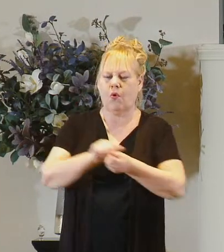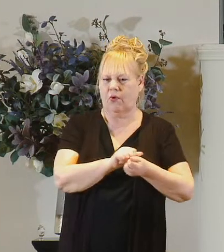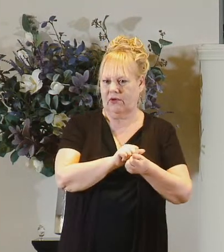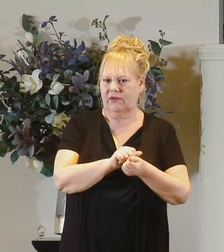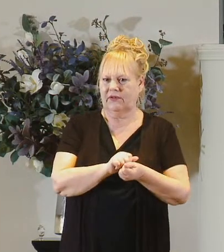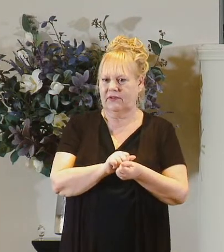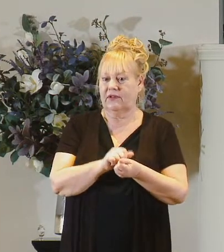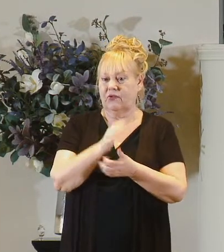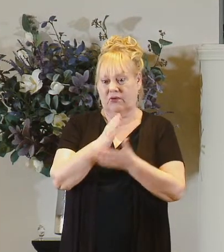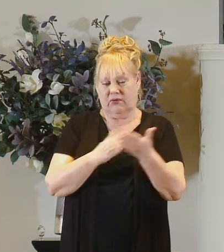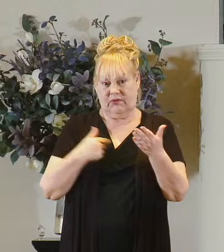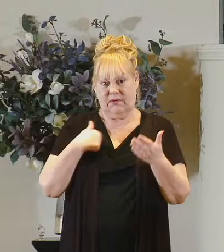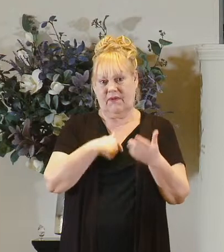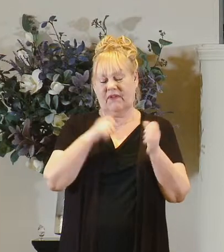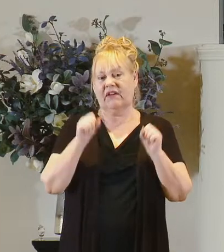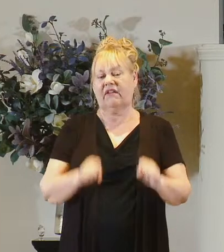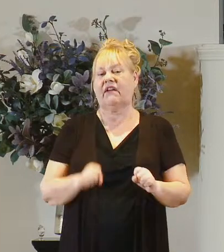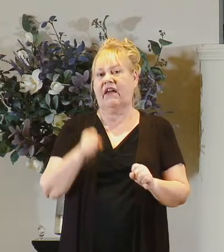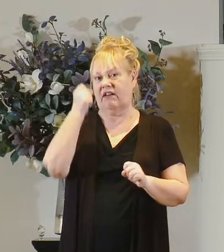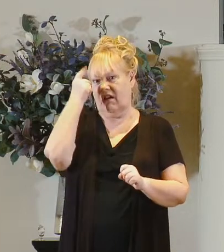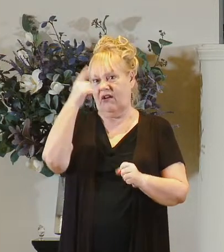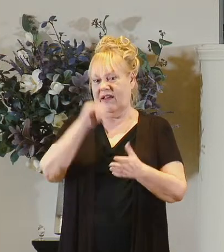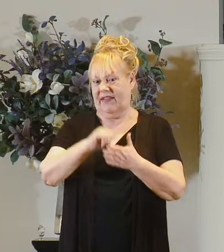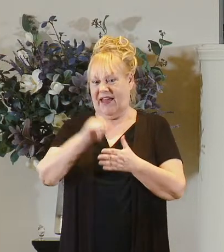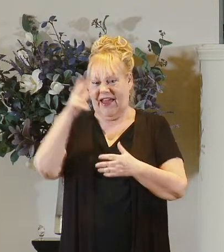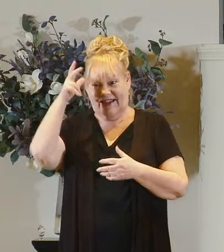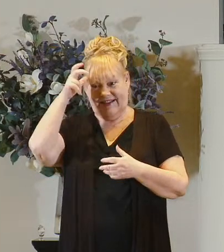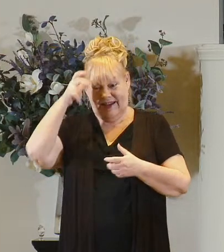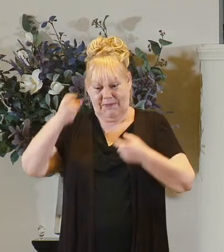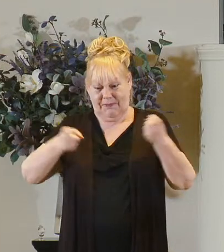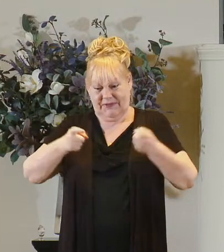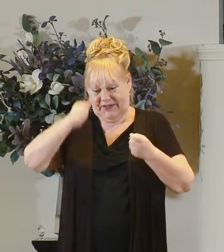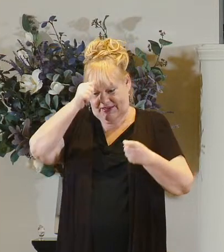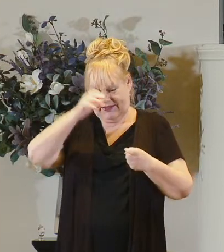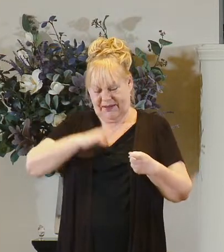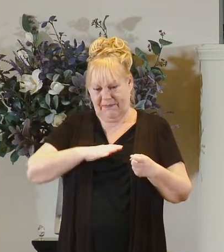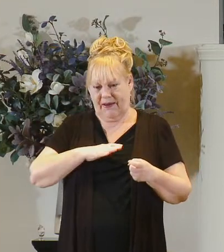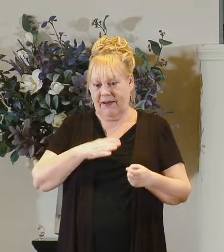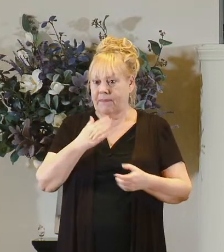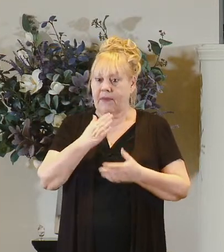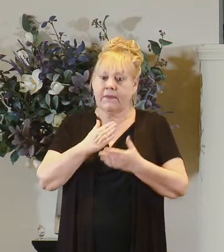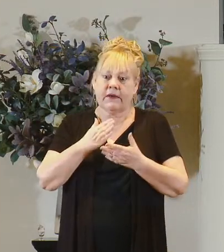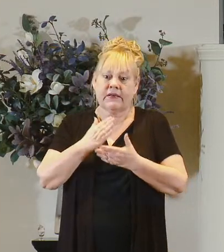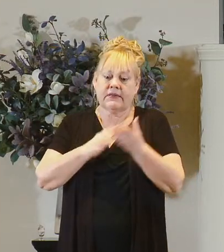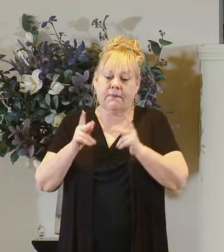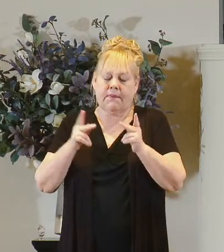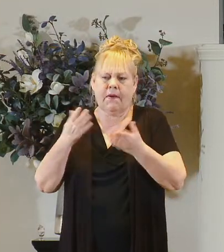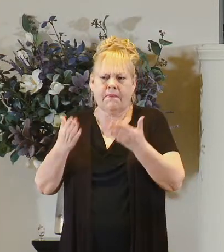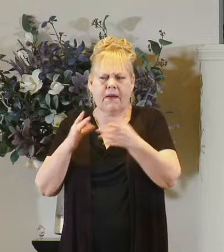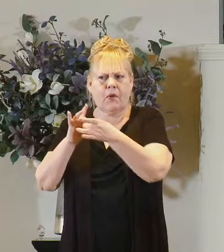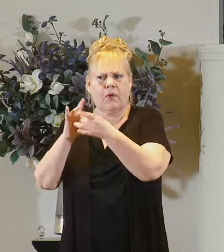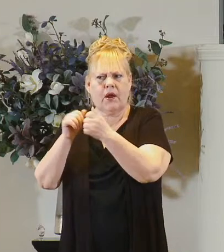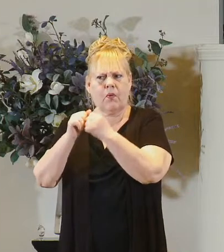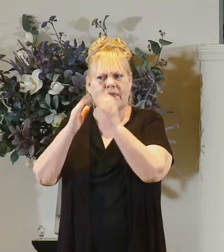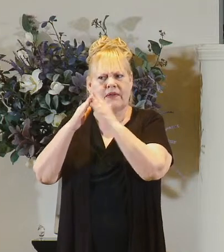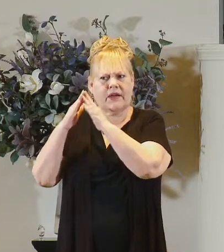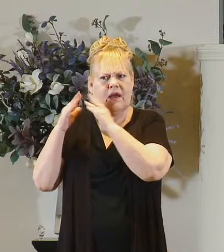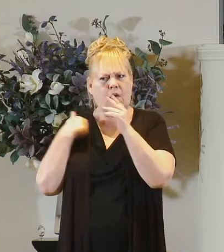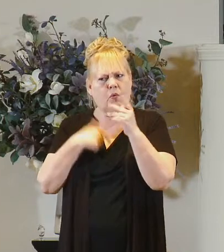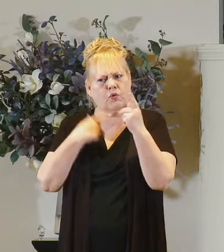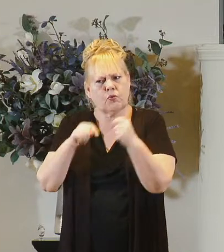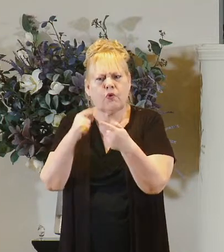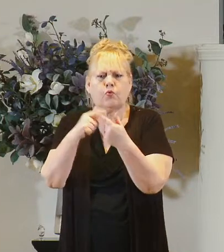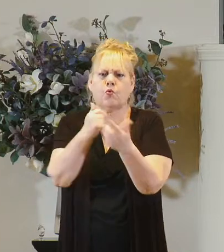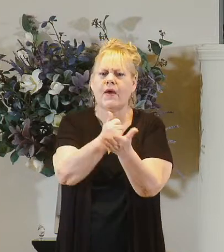and so some of us can relate to this demon-possessed man others of us might relate better to the townspeople because we've tried to help folks haven't we